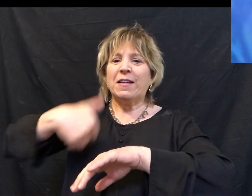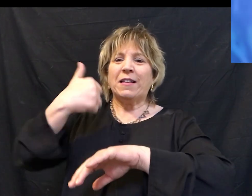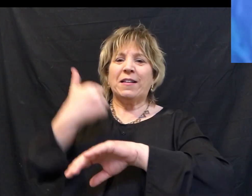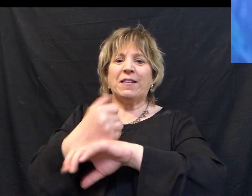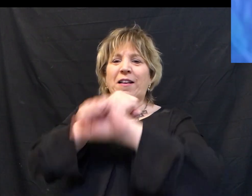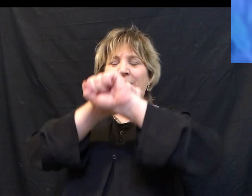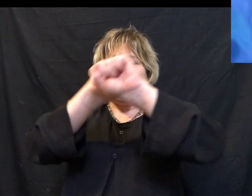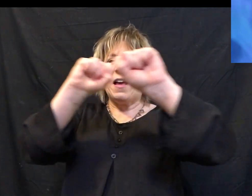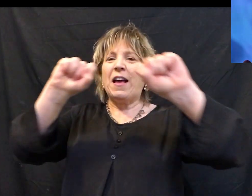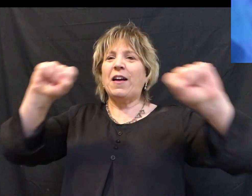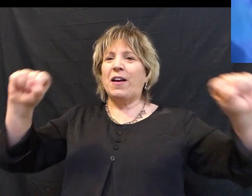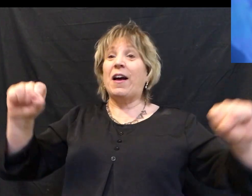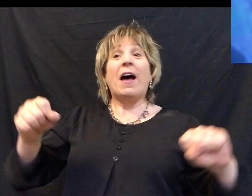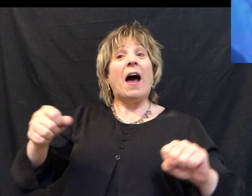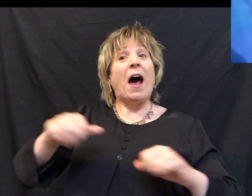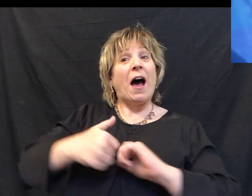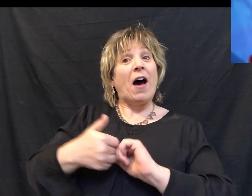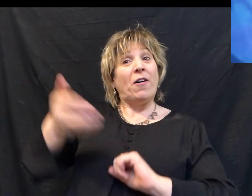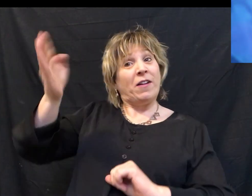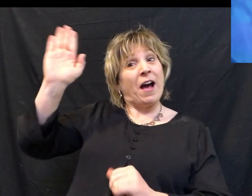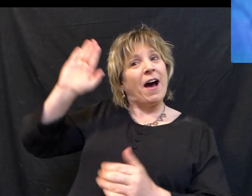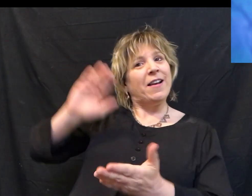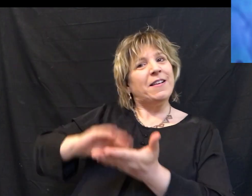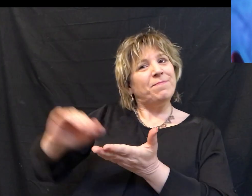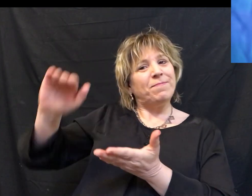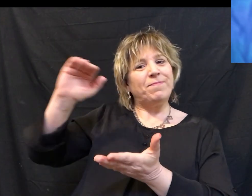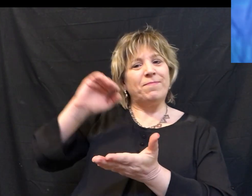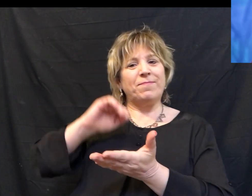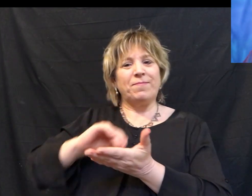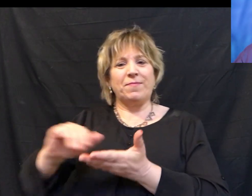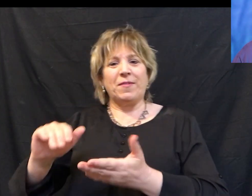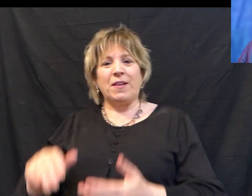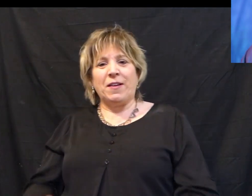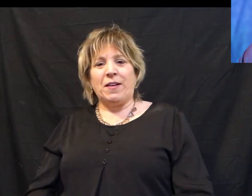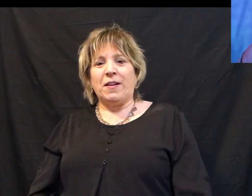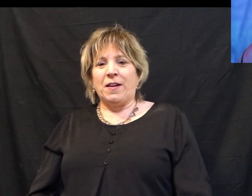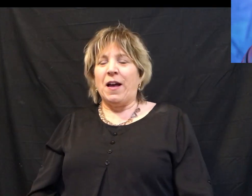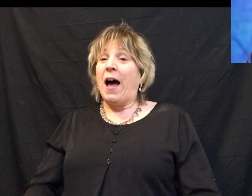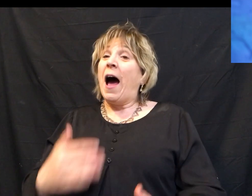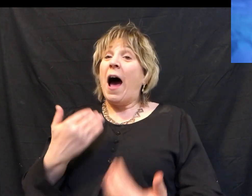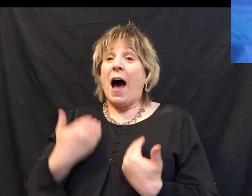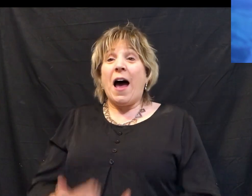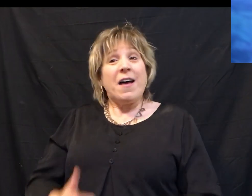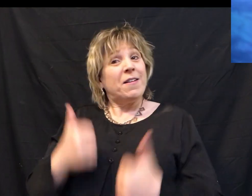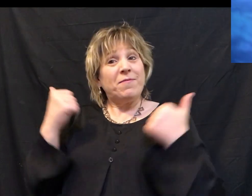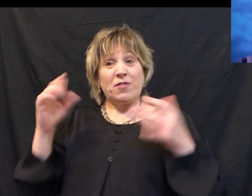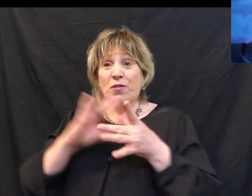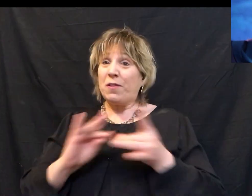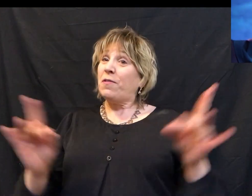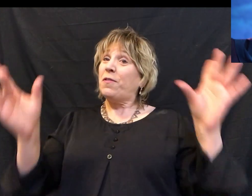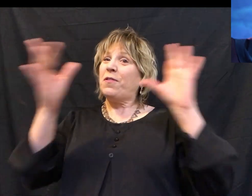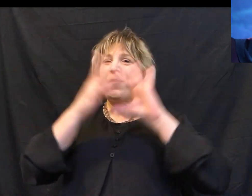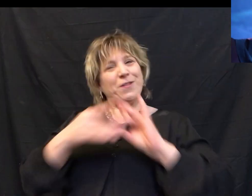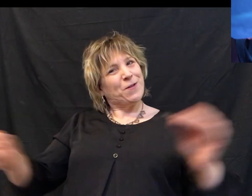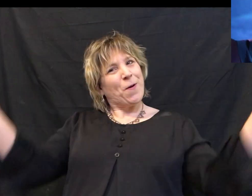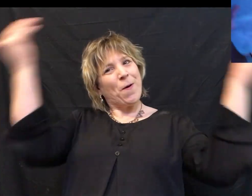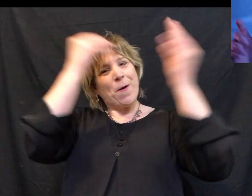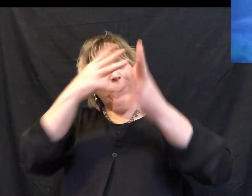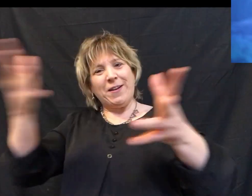mercy of God Now I'm alive To tell the story How